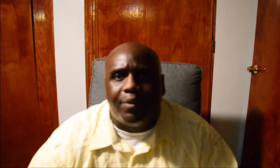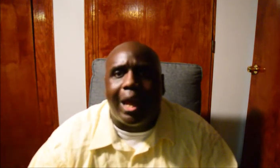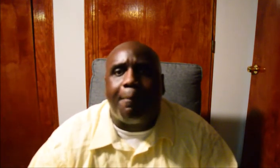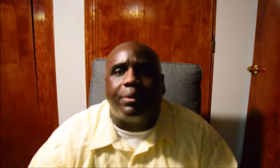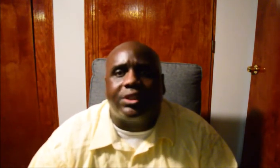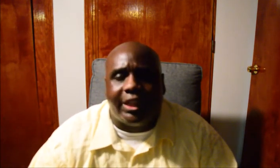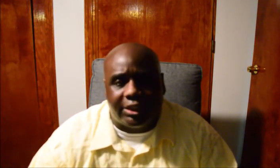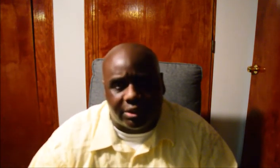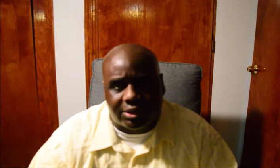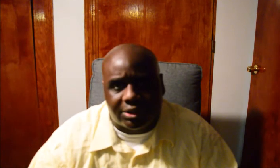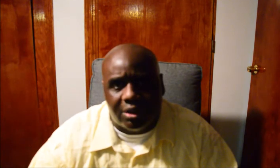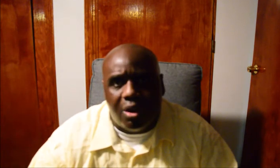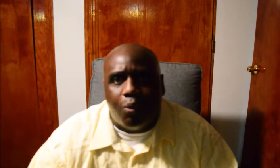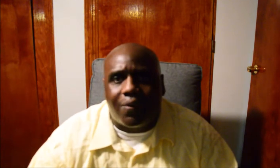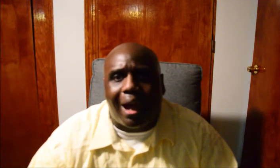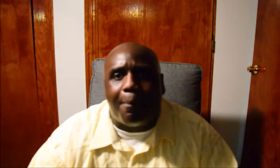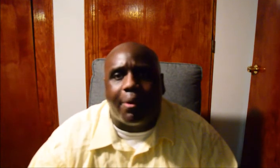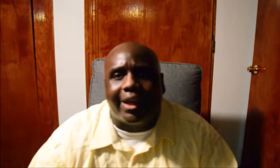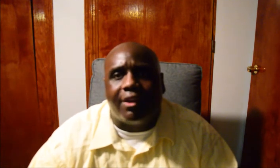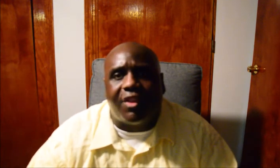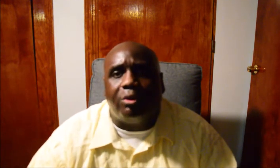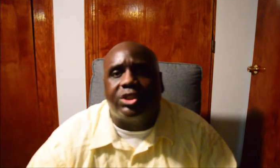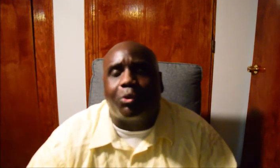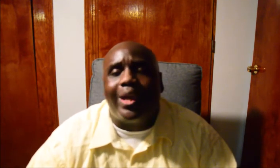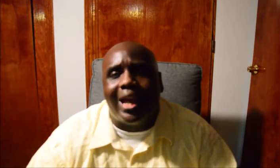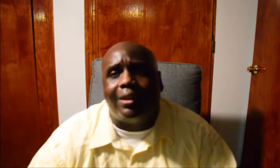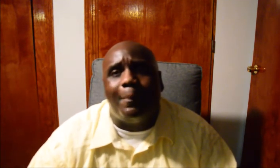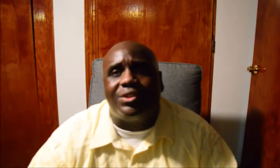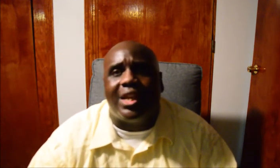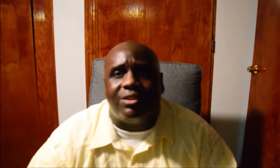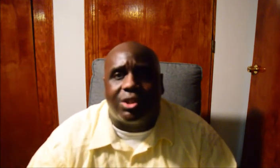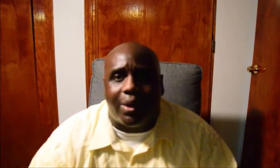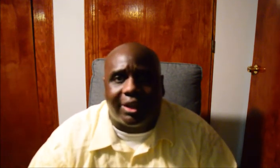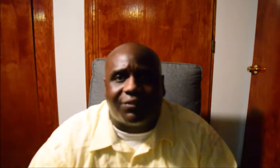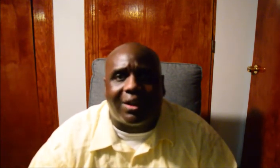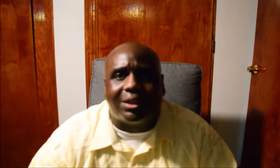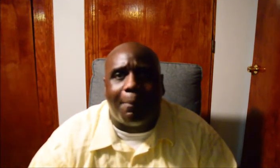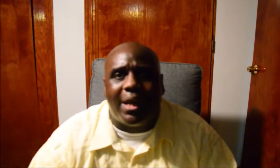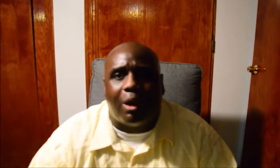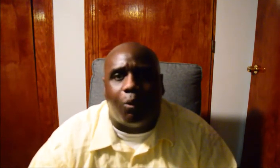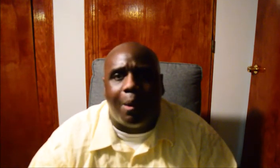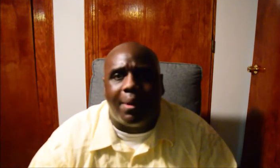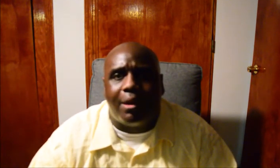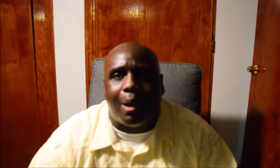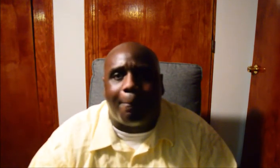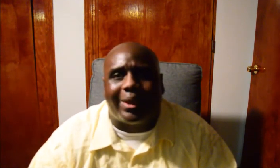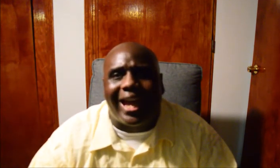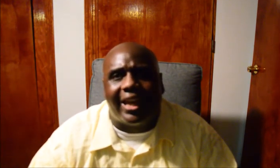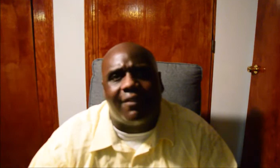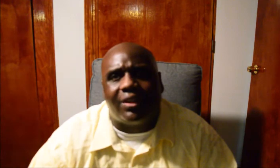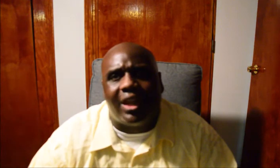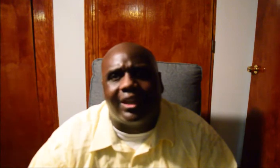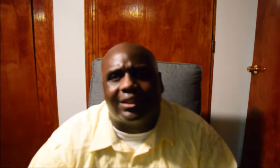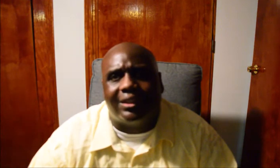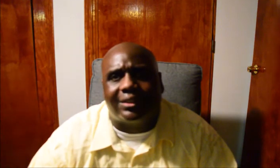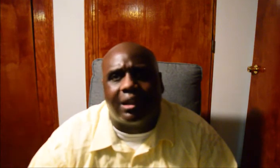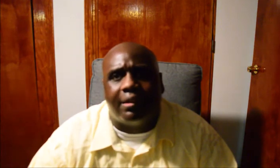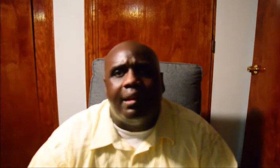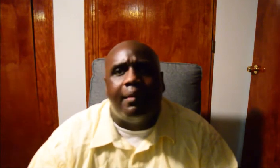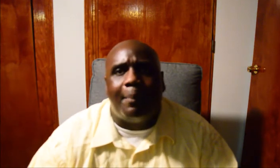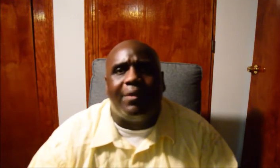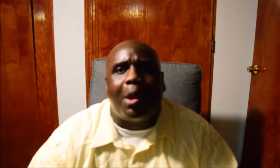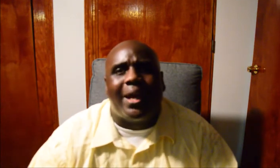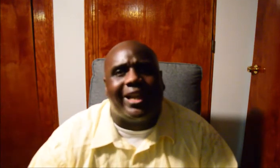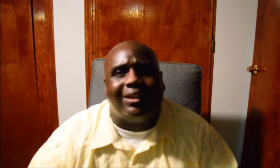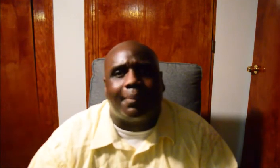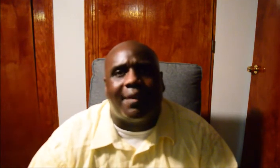and procedures without bringing those three elements into it. As far as her being a woman or black and everything is concerned,